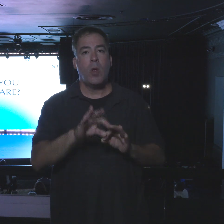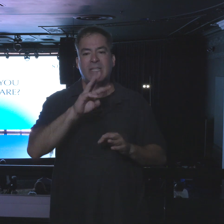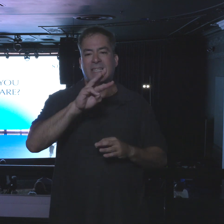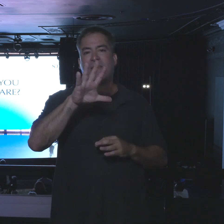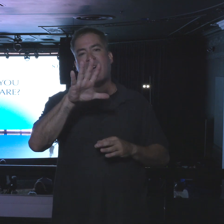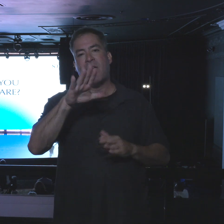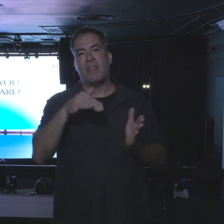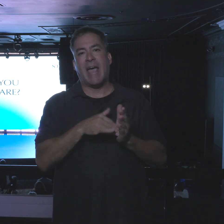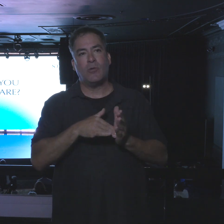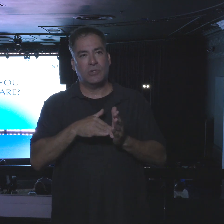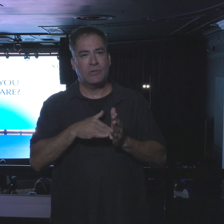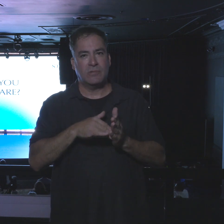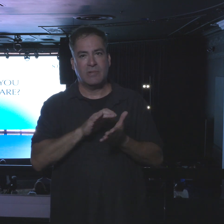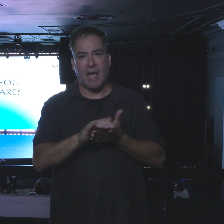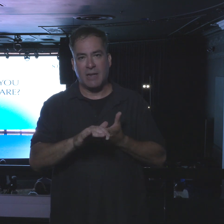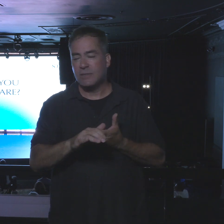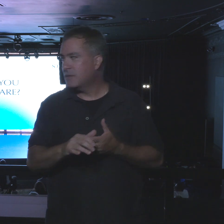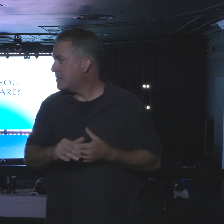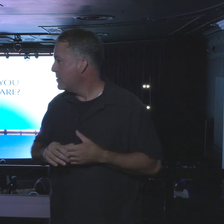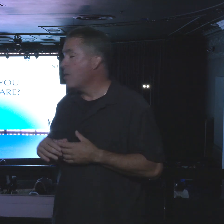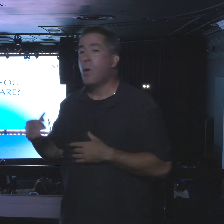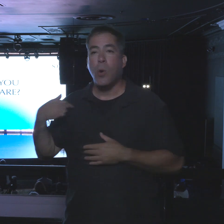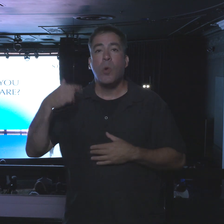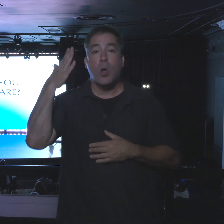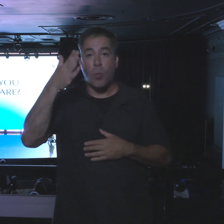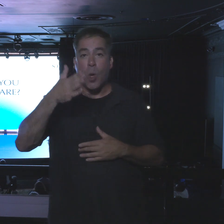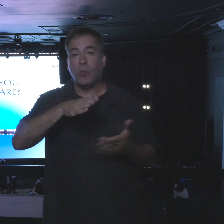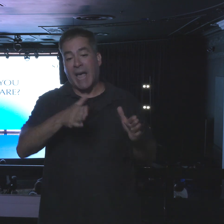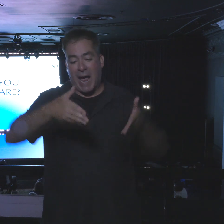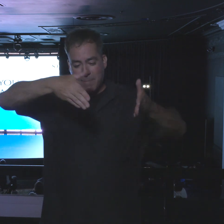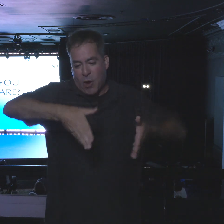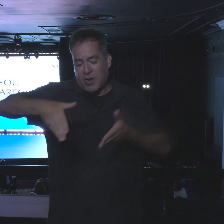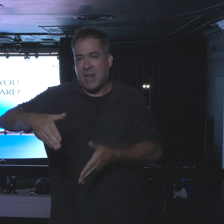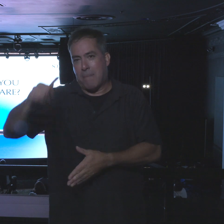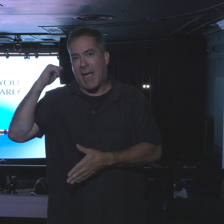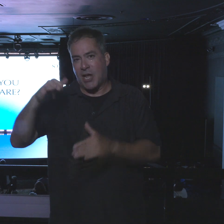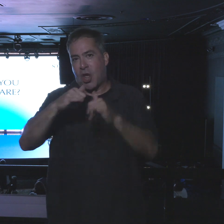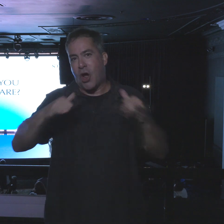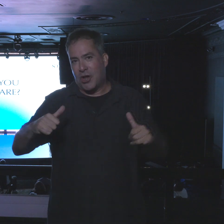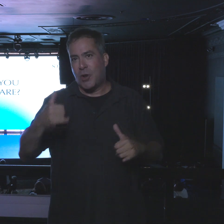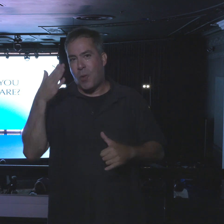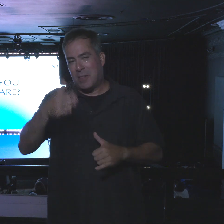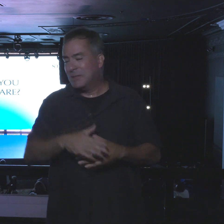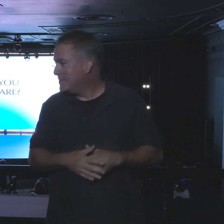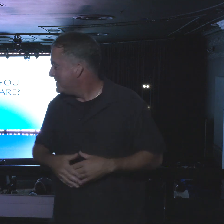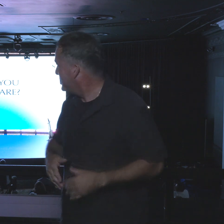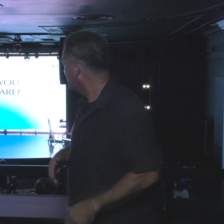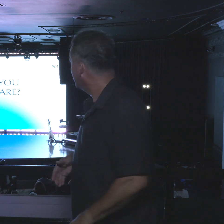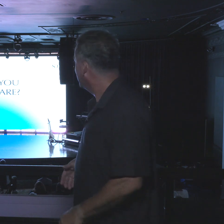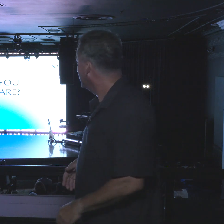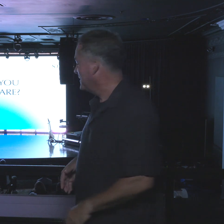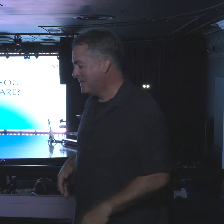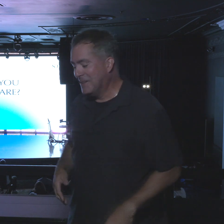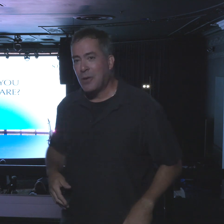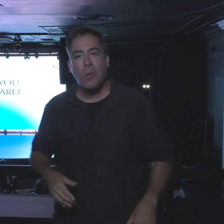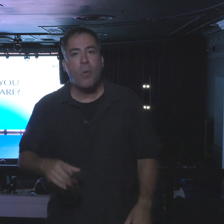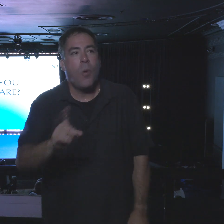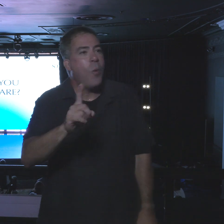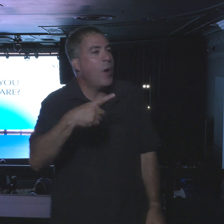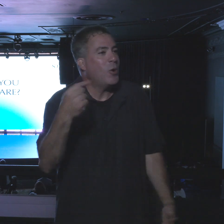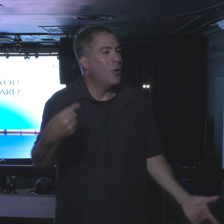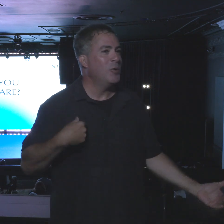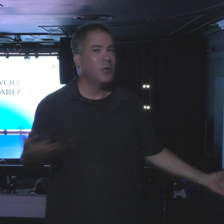We're being buried in the backyard because where are we going to go?